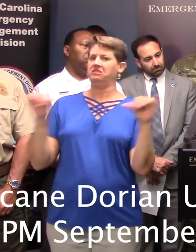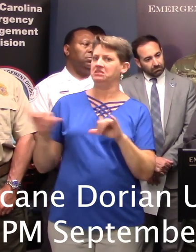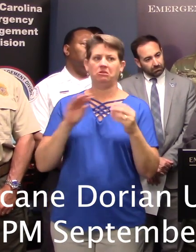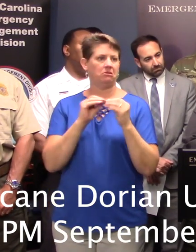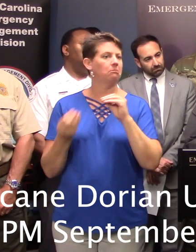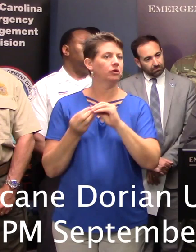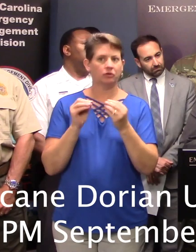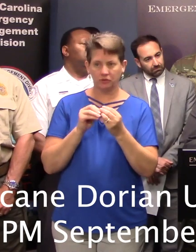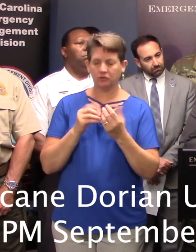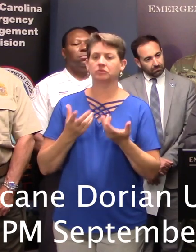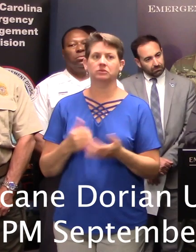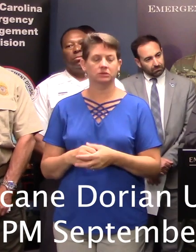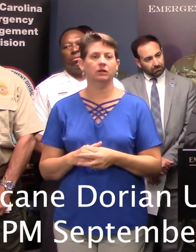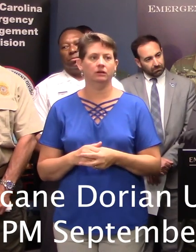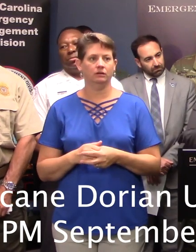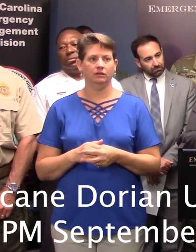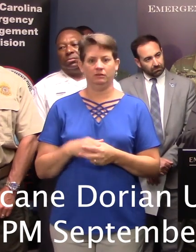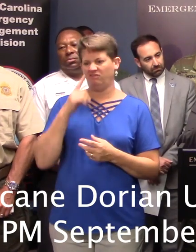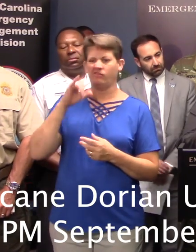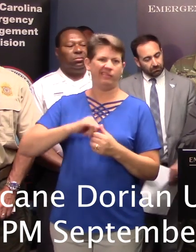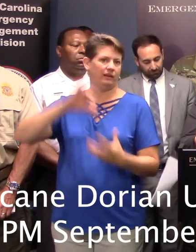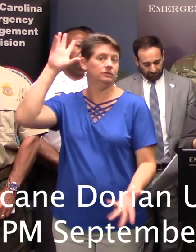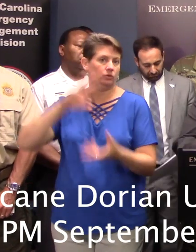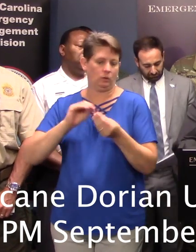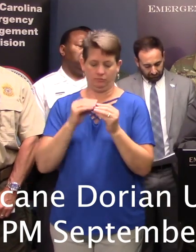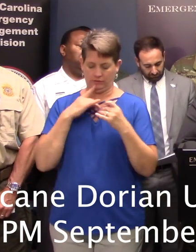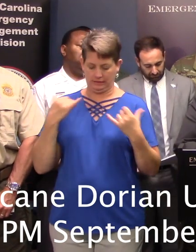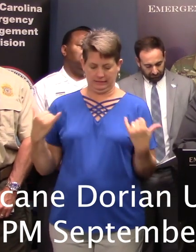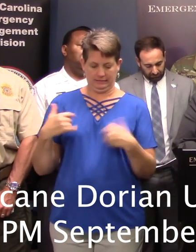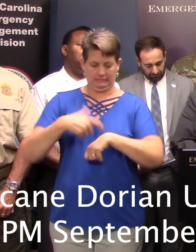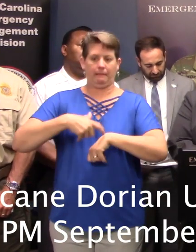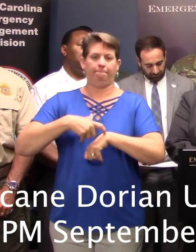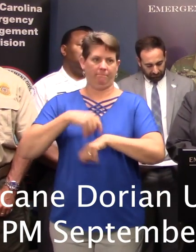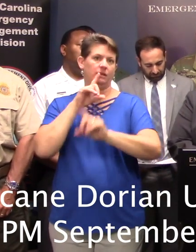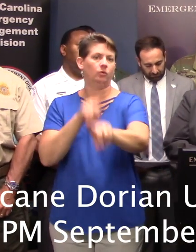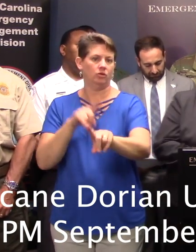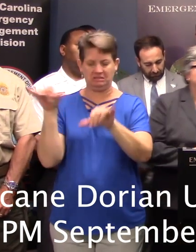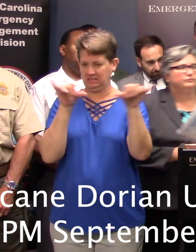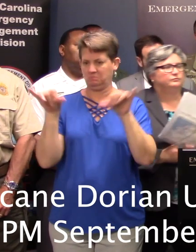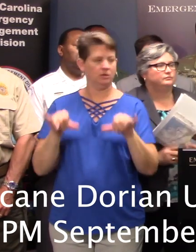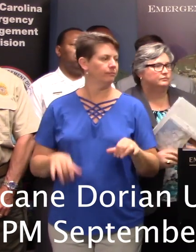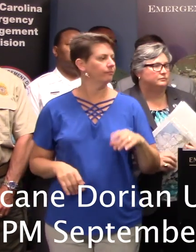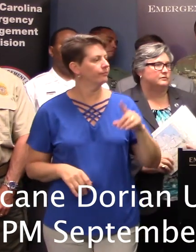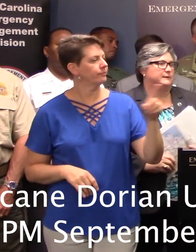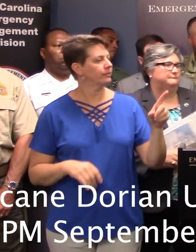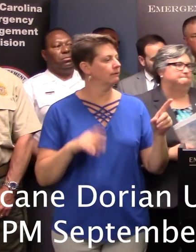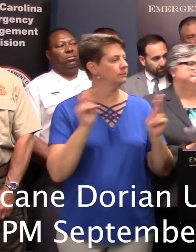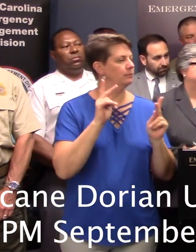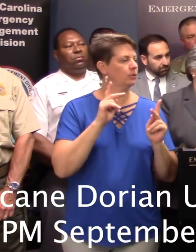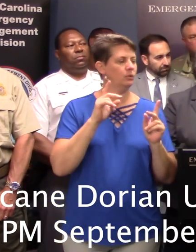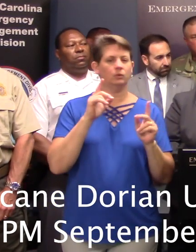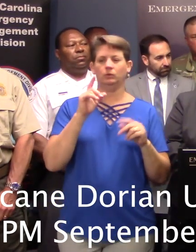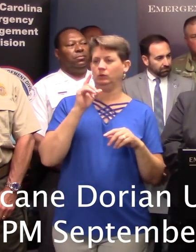with regards to the total number at this point in the evacuation work. I've seen people tweet in response